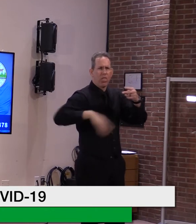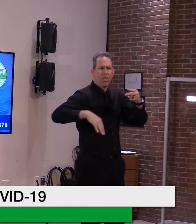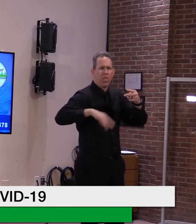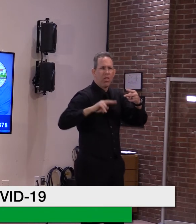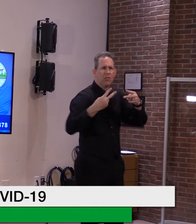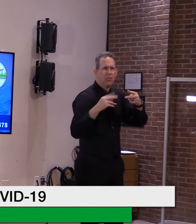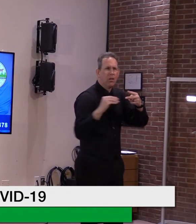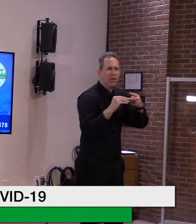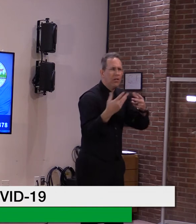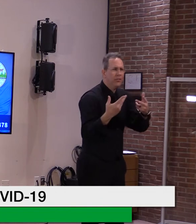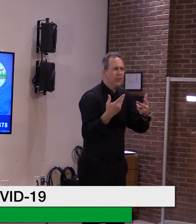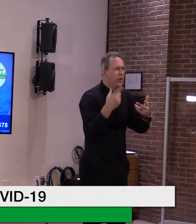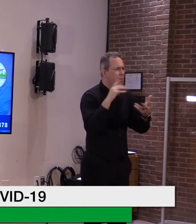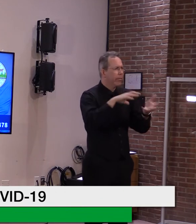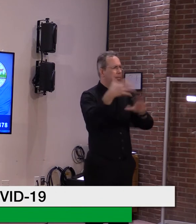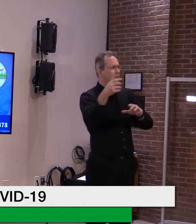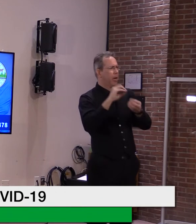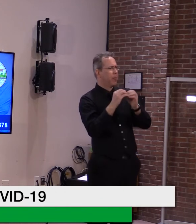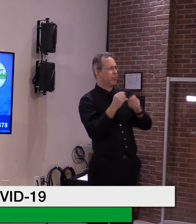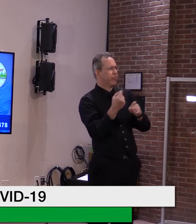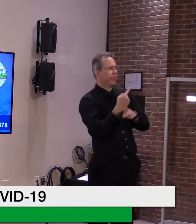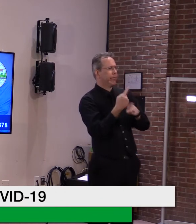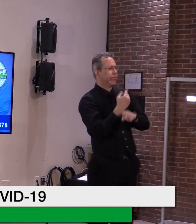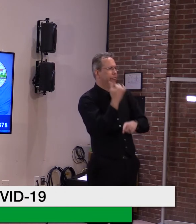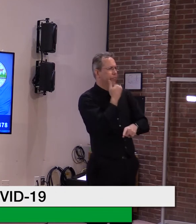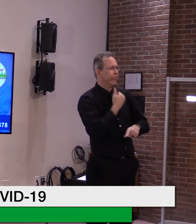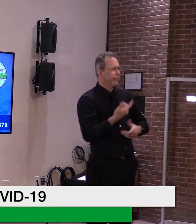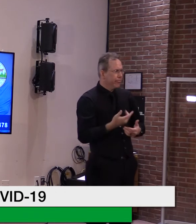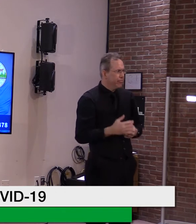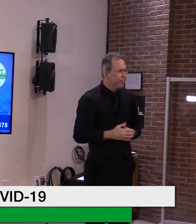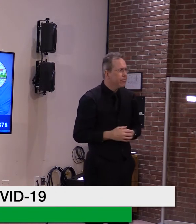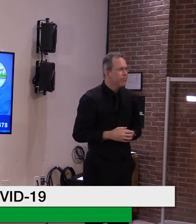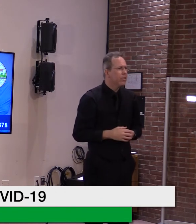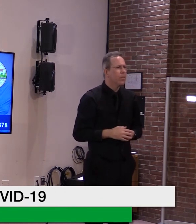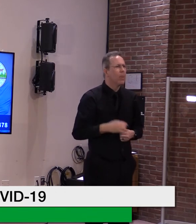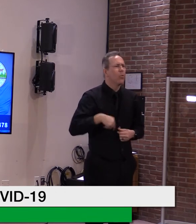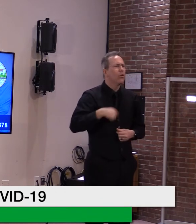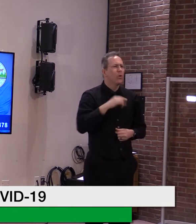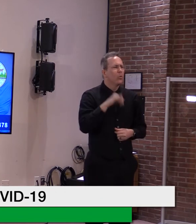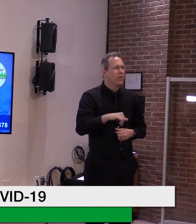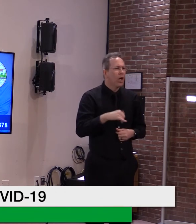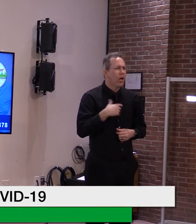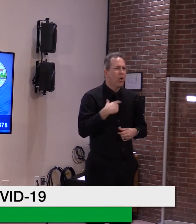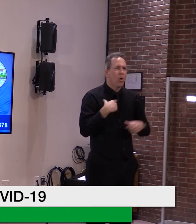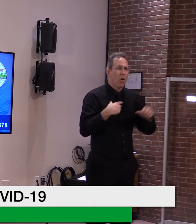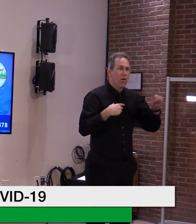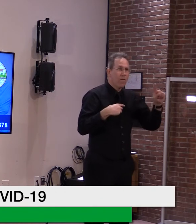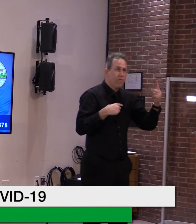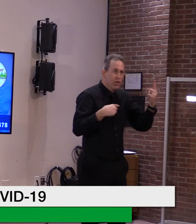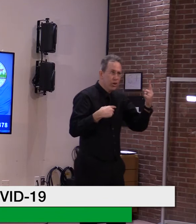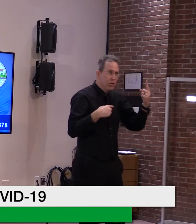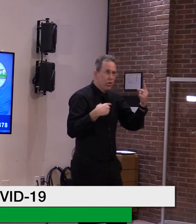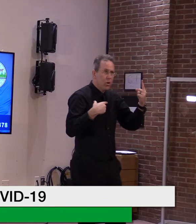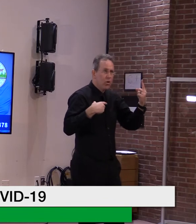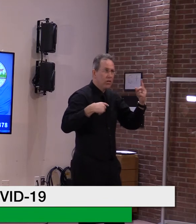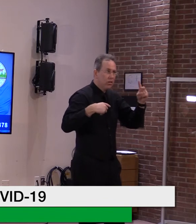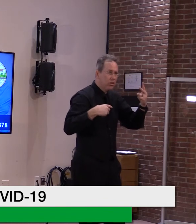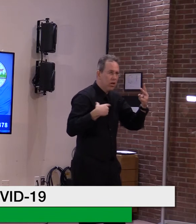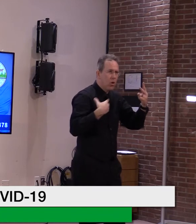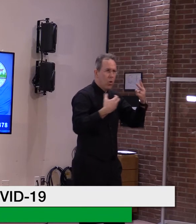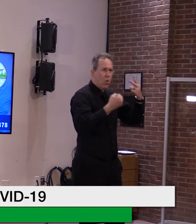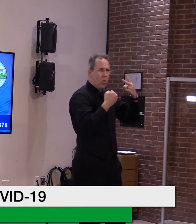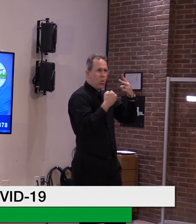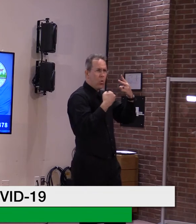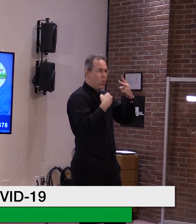area. In Vermont, we don't do that. Um, we hold the second dose for the second dose. And, uh, and I think many other states are, are